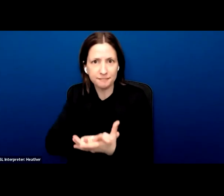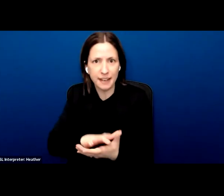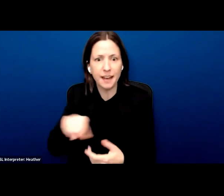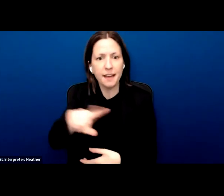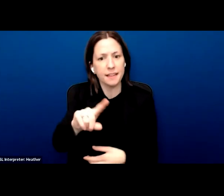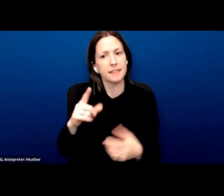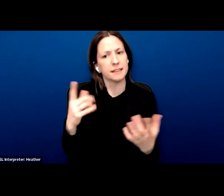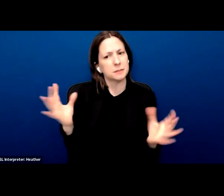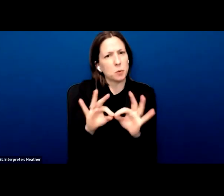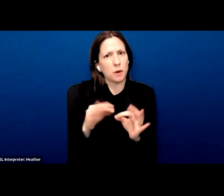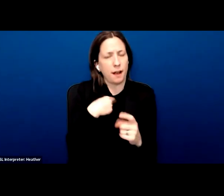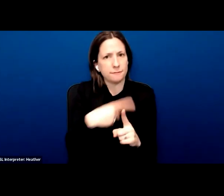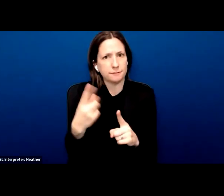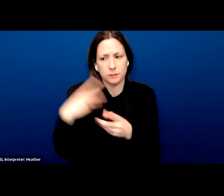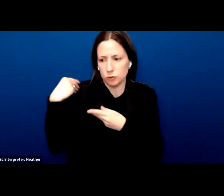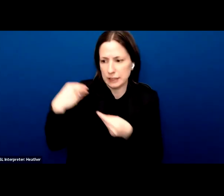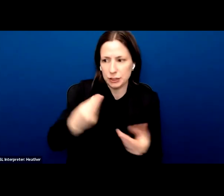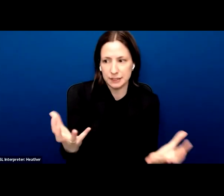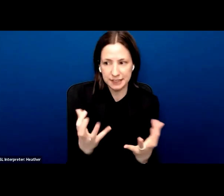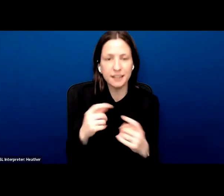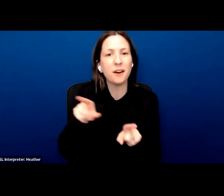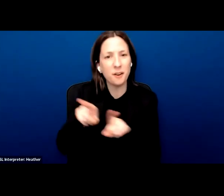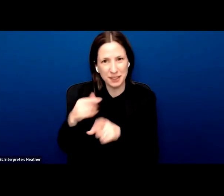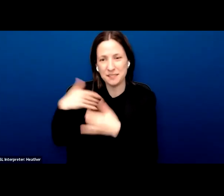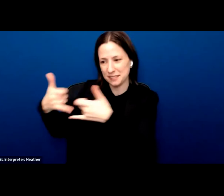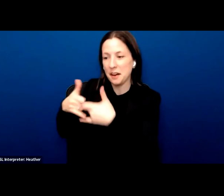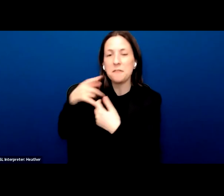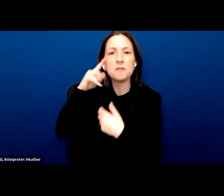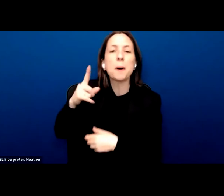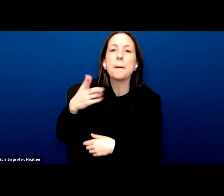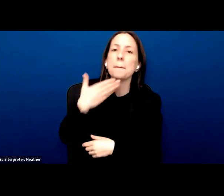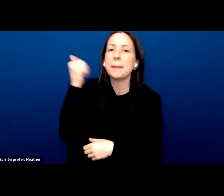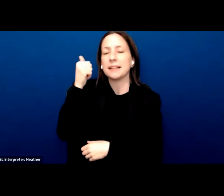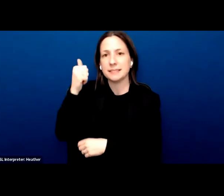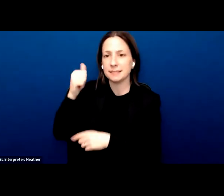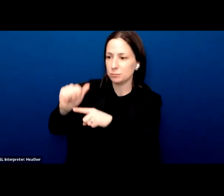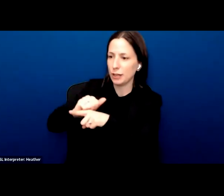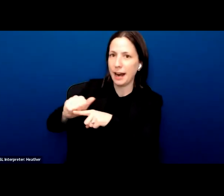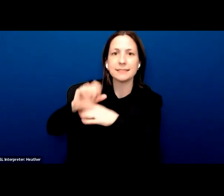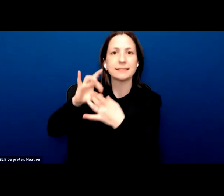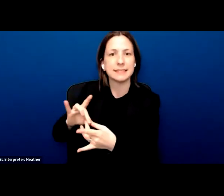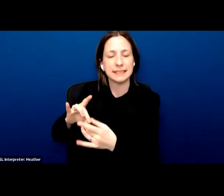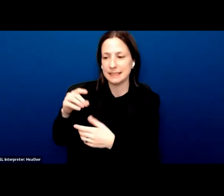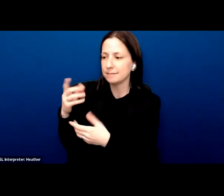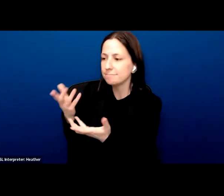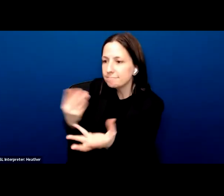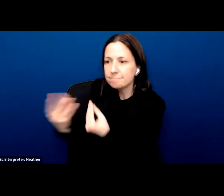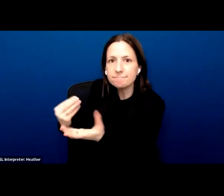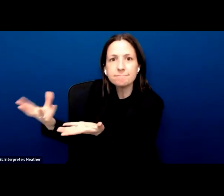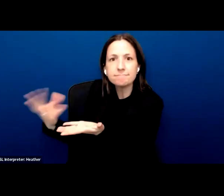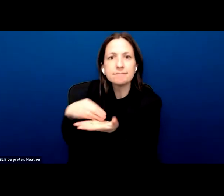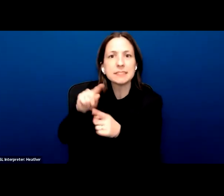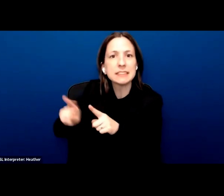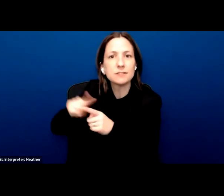of receiving a Global Award for Best Practices in Interfaith Dialogue. So it's my responsibility this